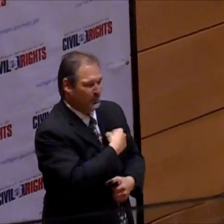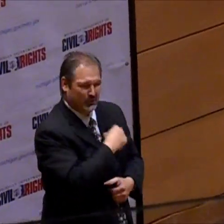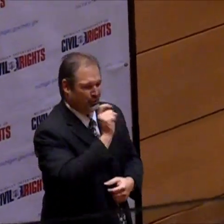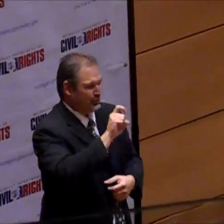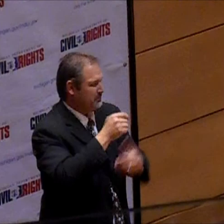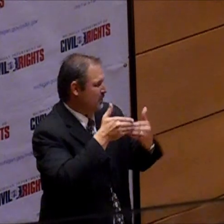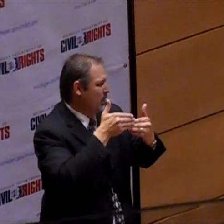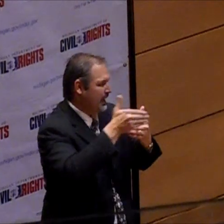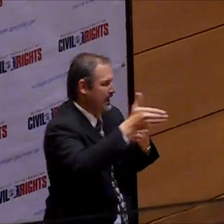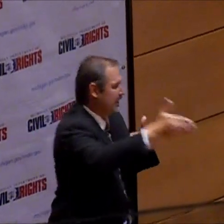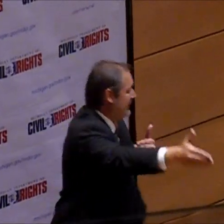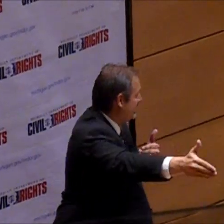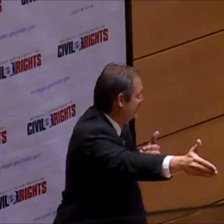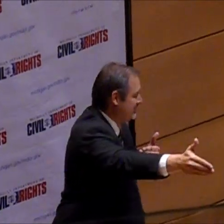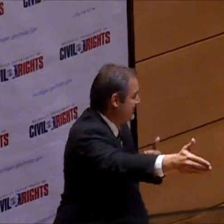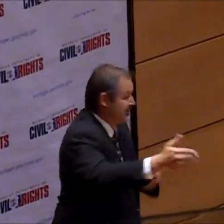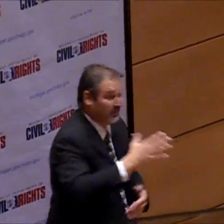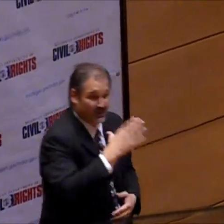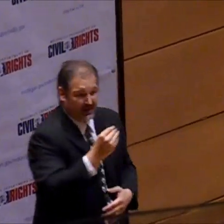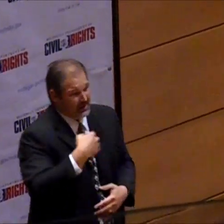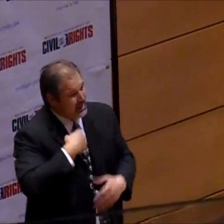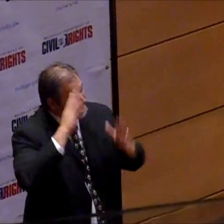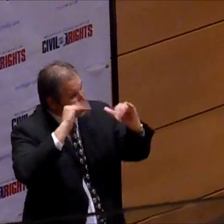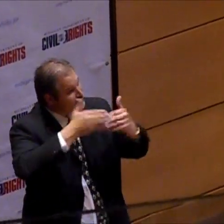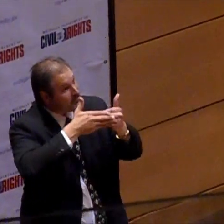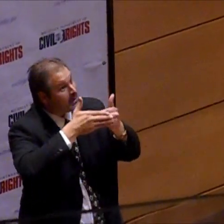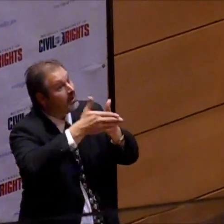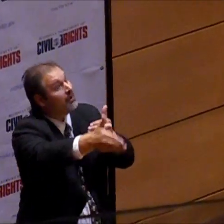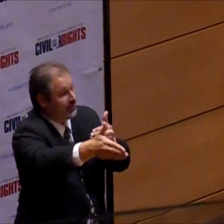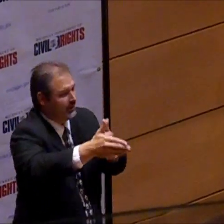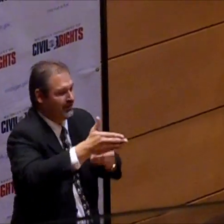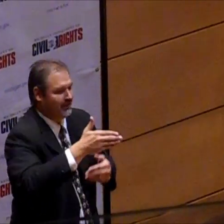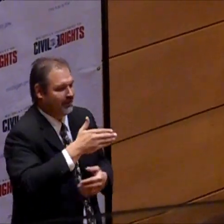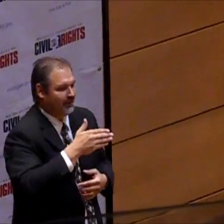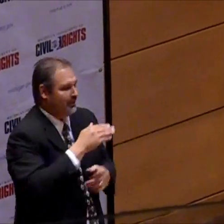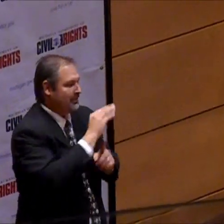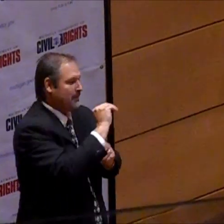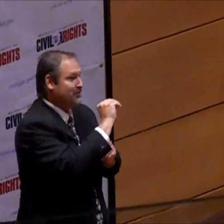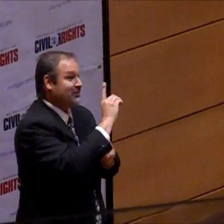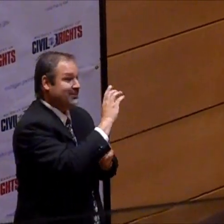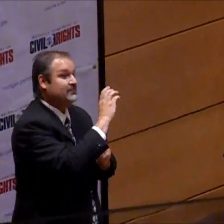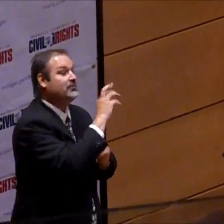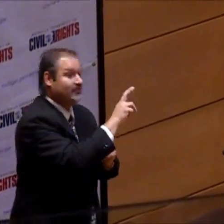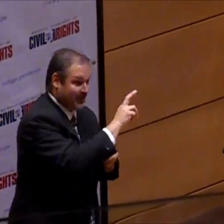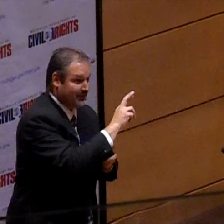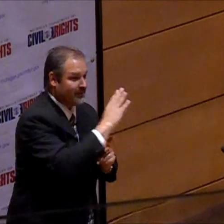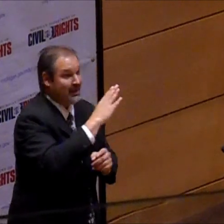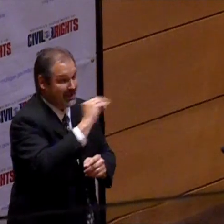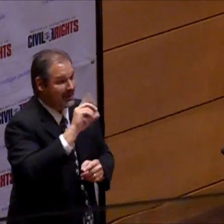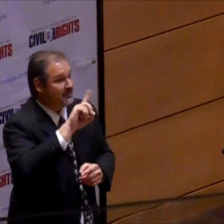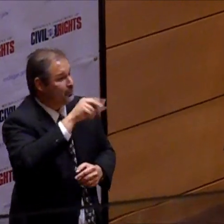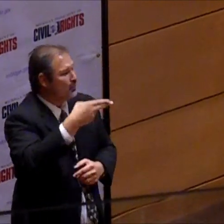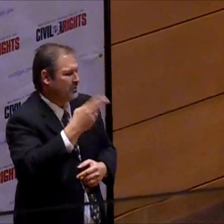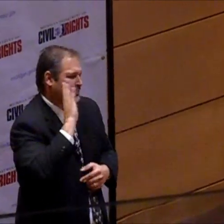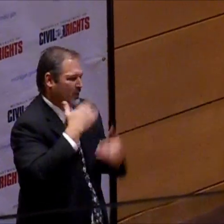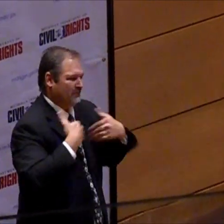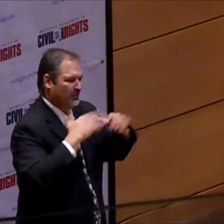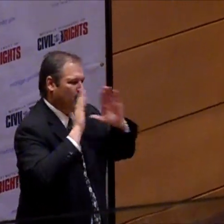130 years. We should be way further ahead than where we are. So I'm hoping with NBCR and